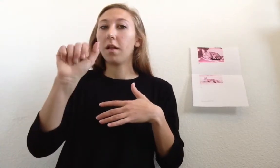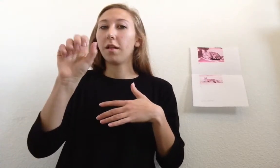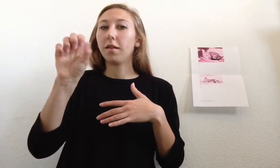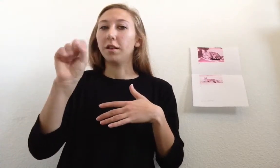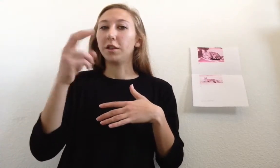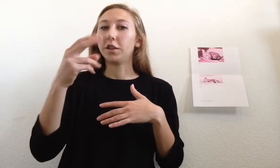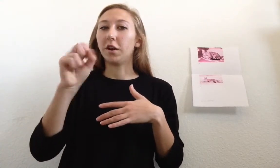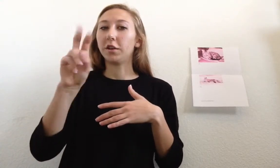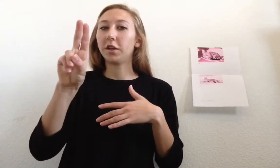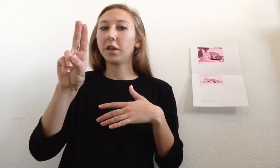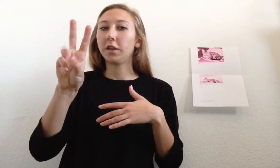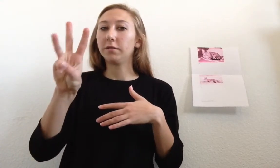Lachandra.